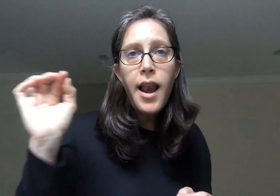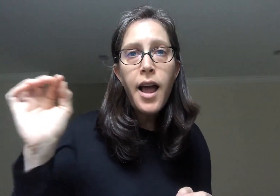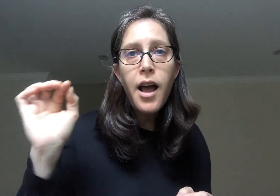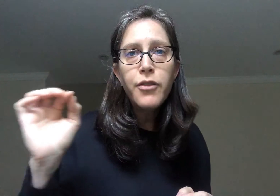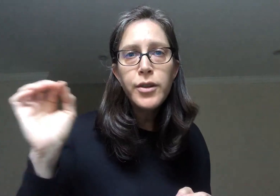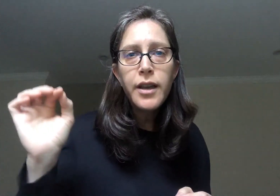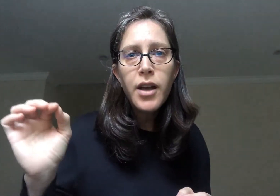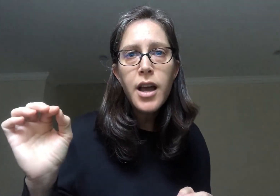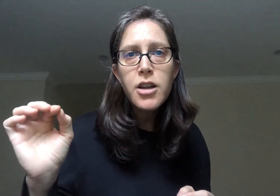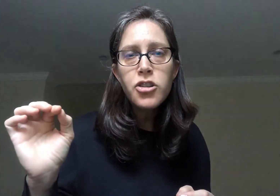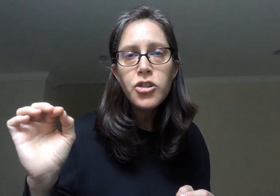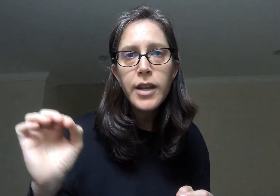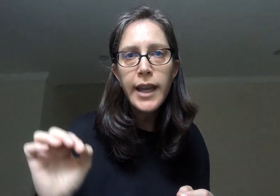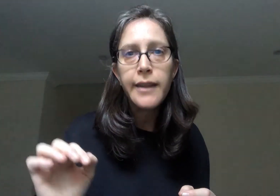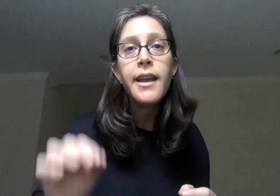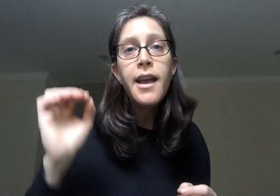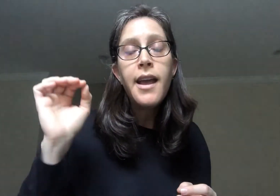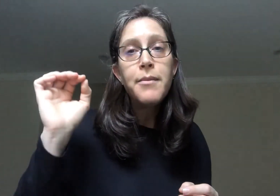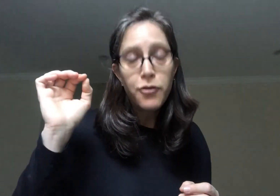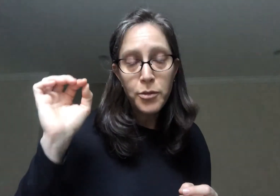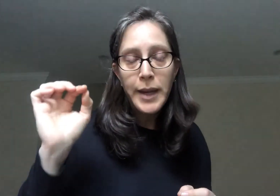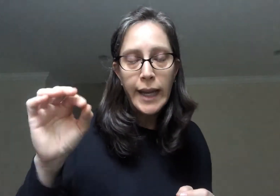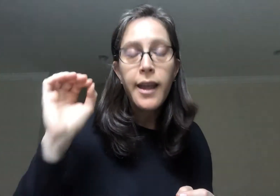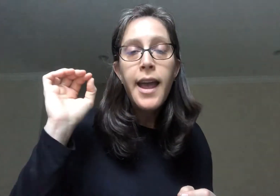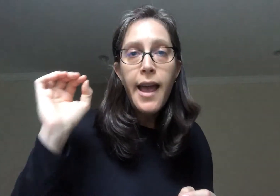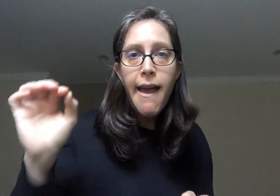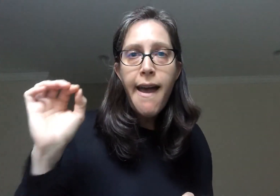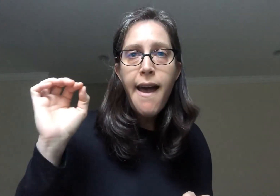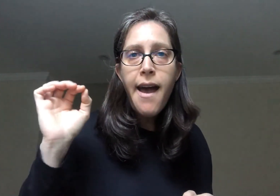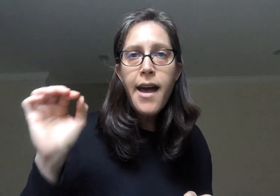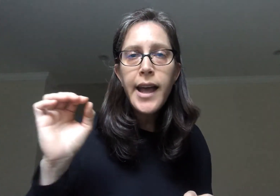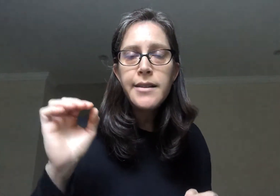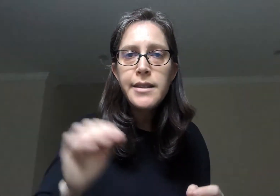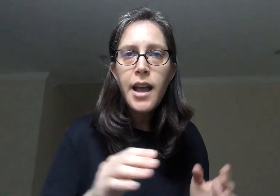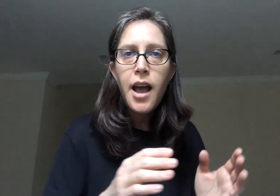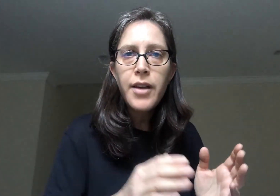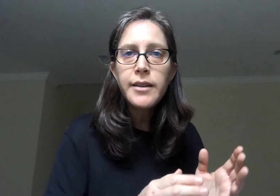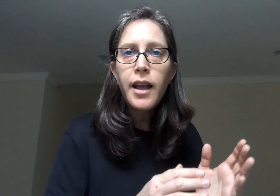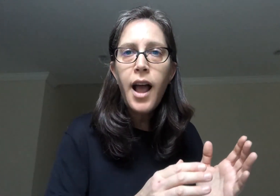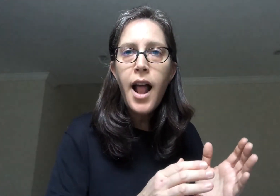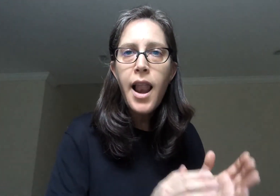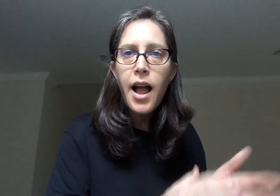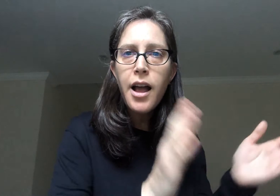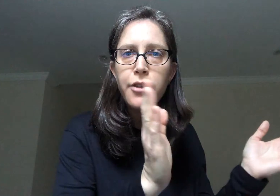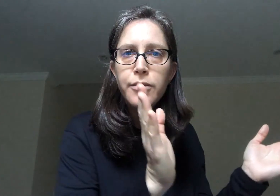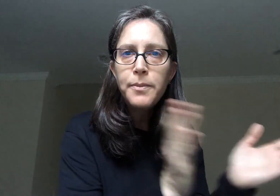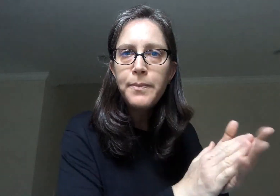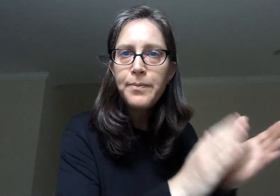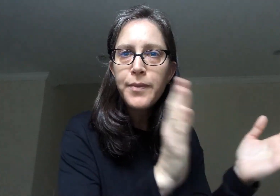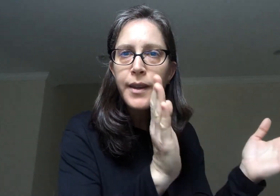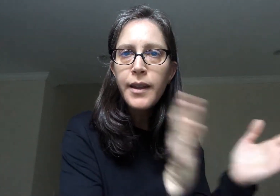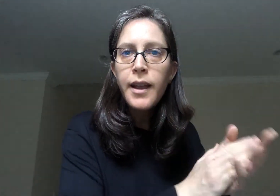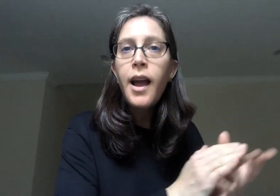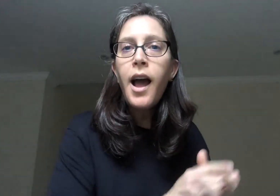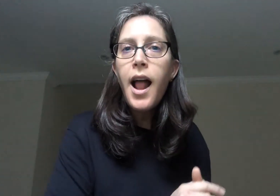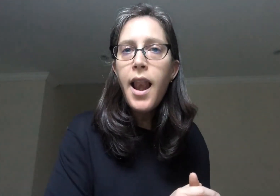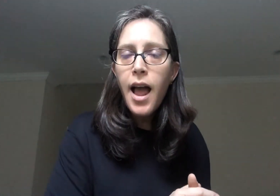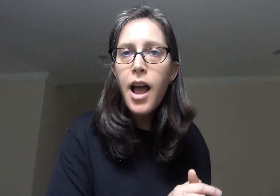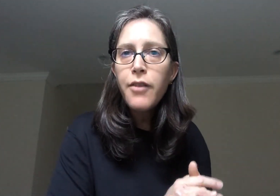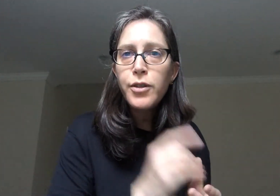Chalav Udevash. And from the beginning. Eretz. Zavat. Chalav. Chalav